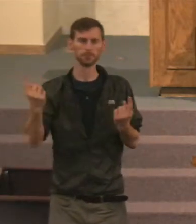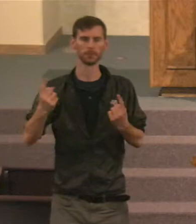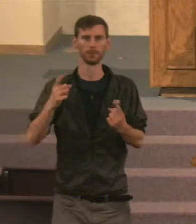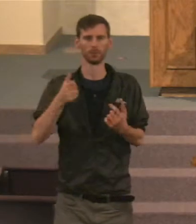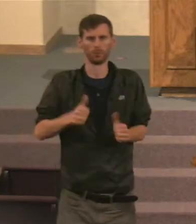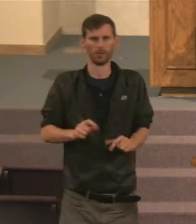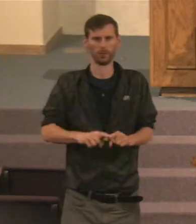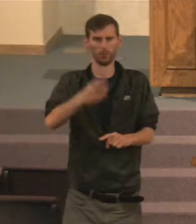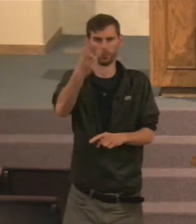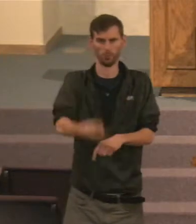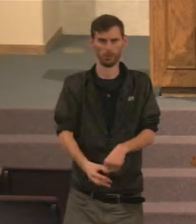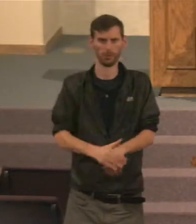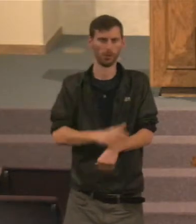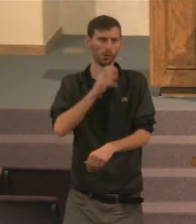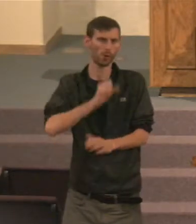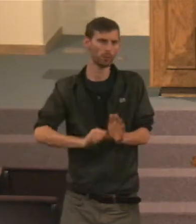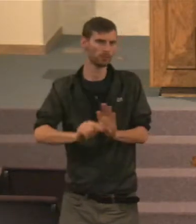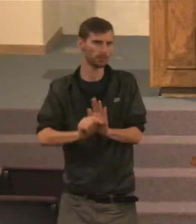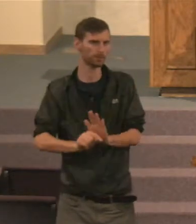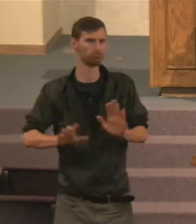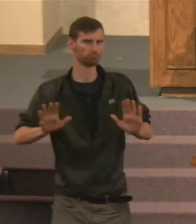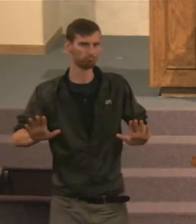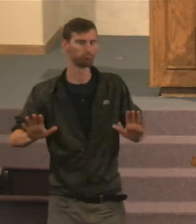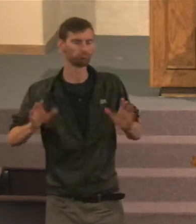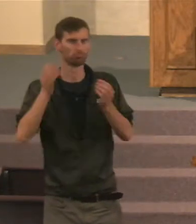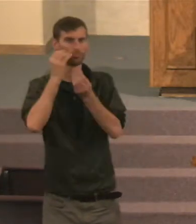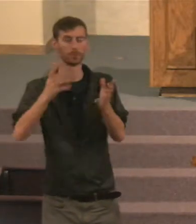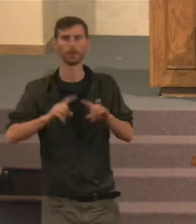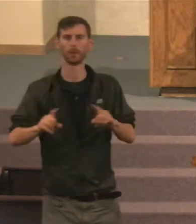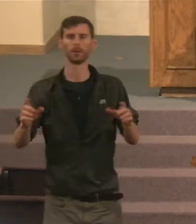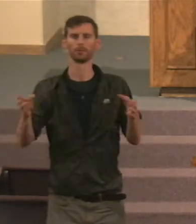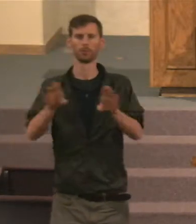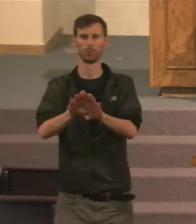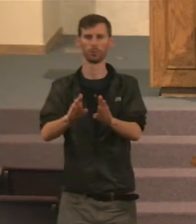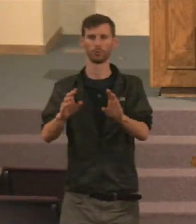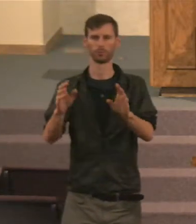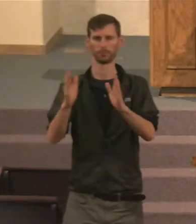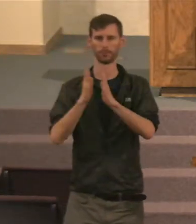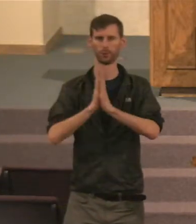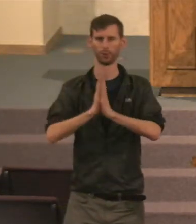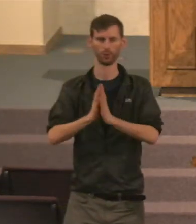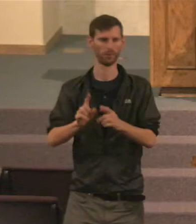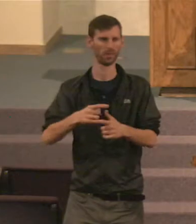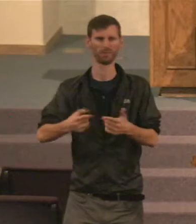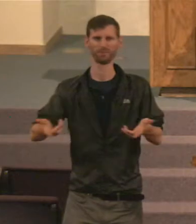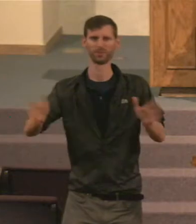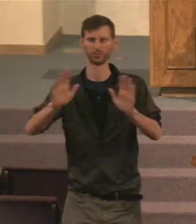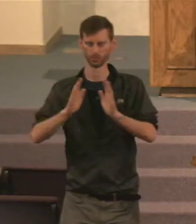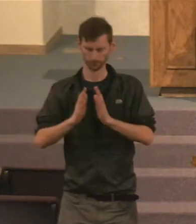Old Testament on Wednesday nights, But let's close out, With a word of prayer, Then we'll be dismissed,